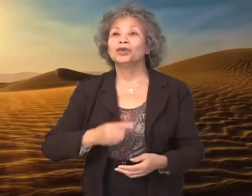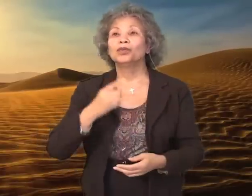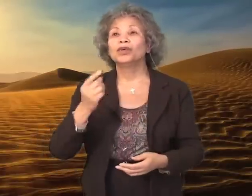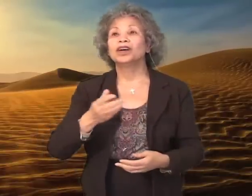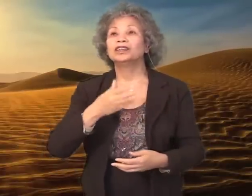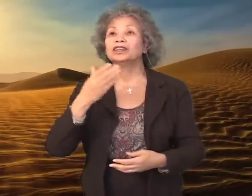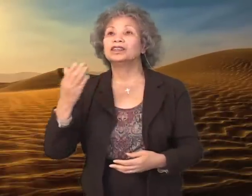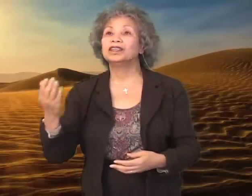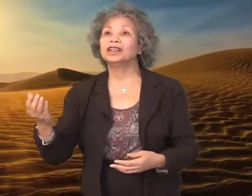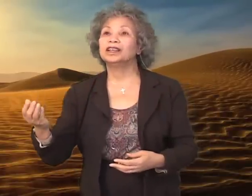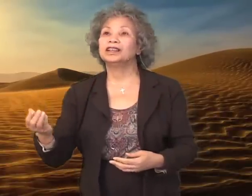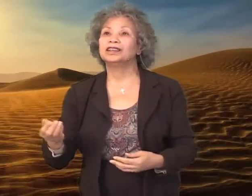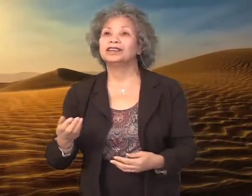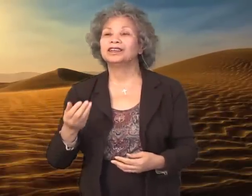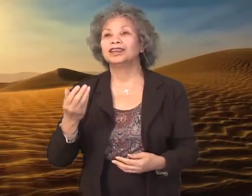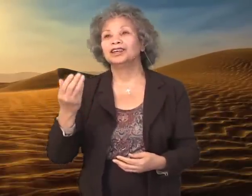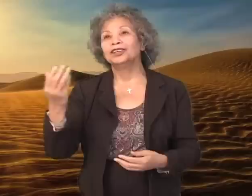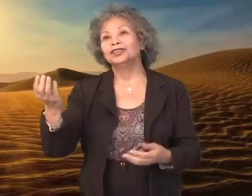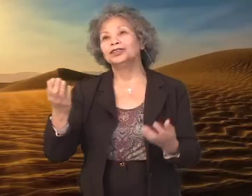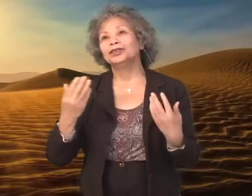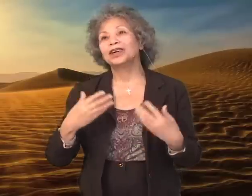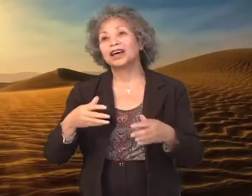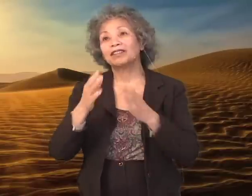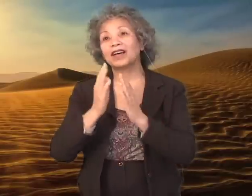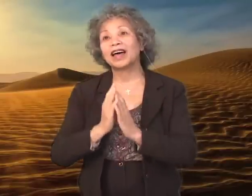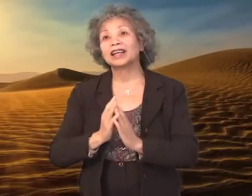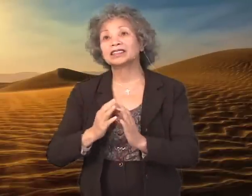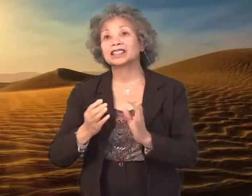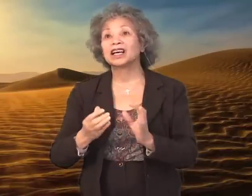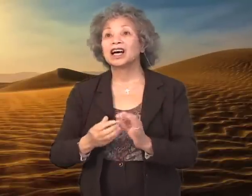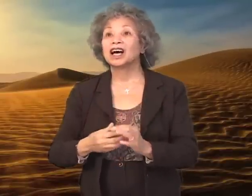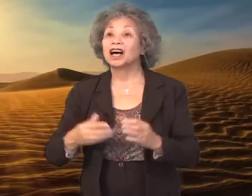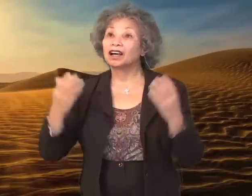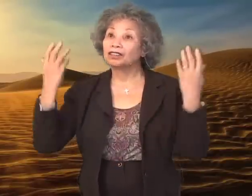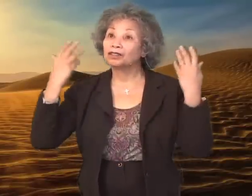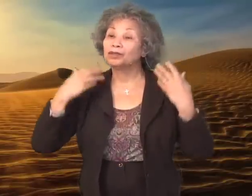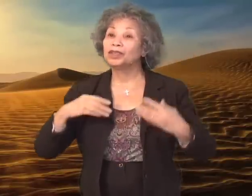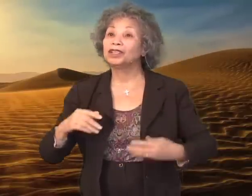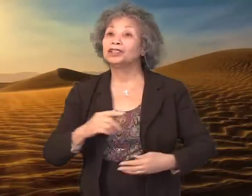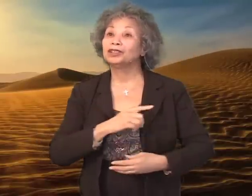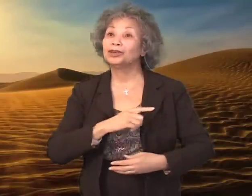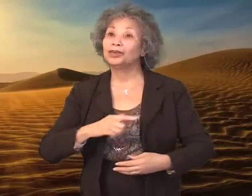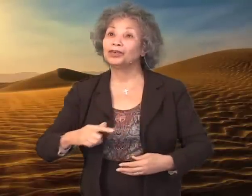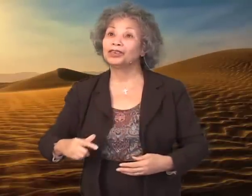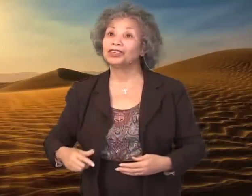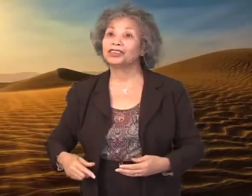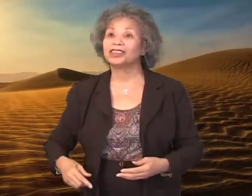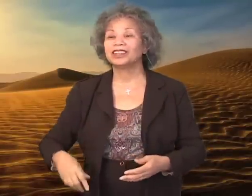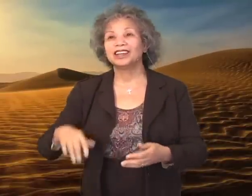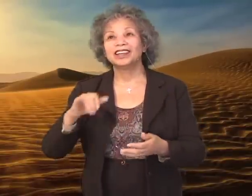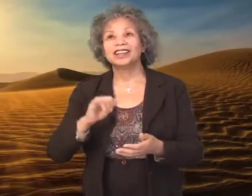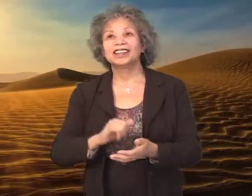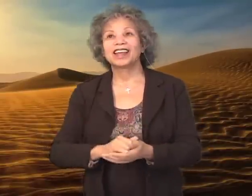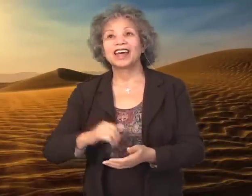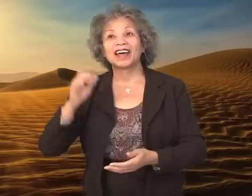one thing you have asked of me, Lord, that